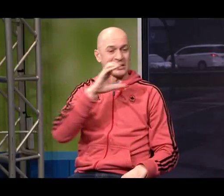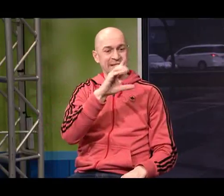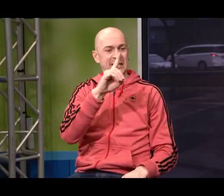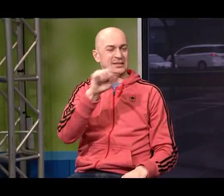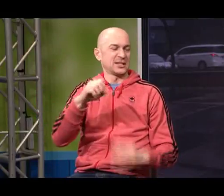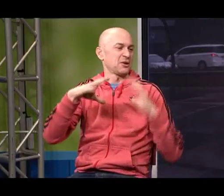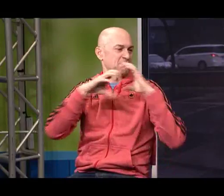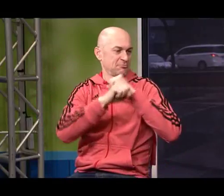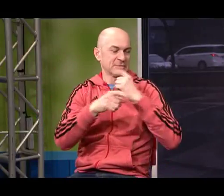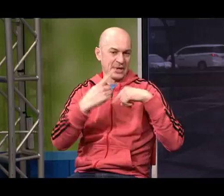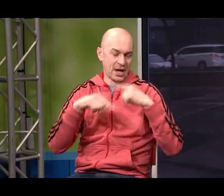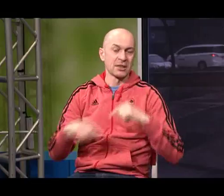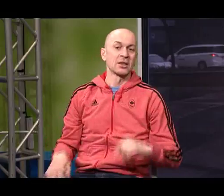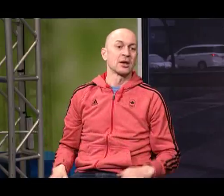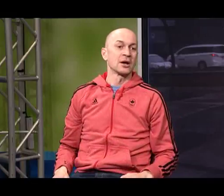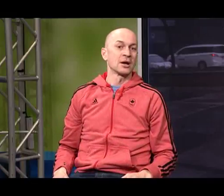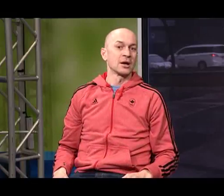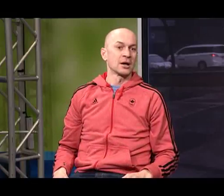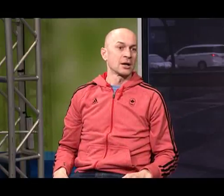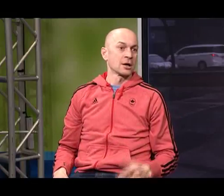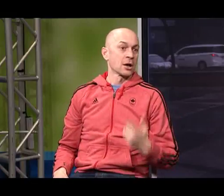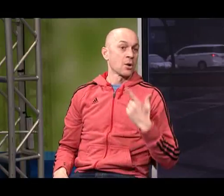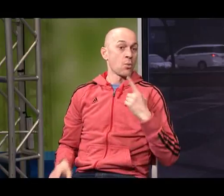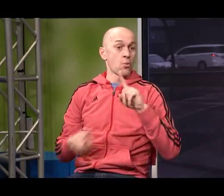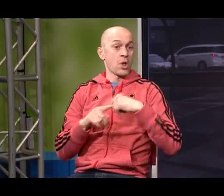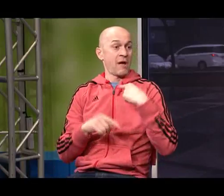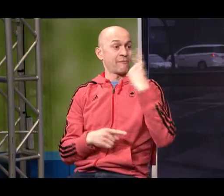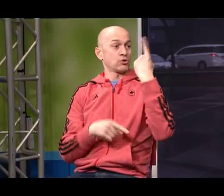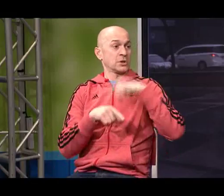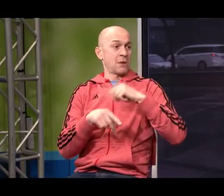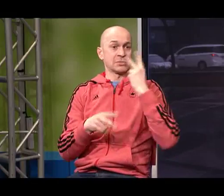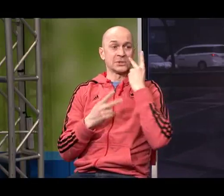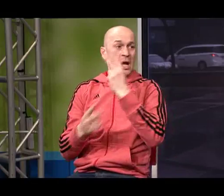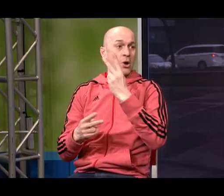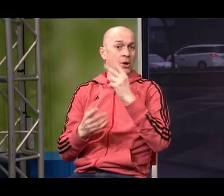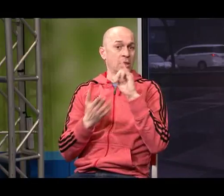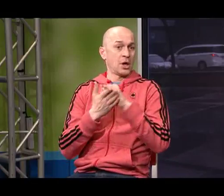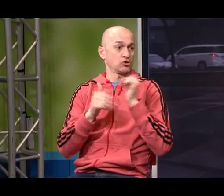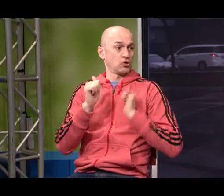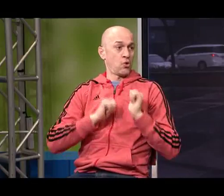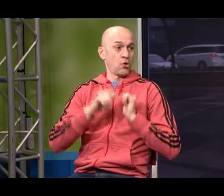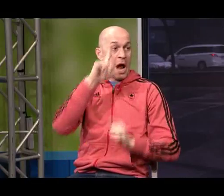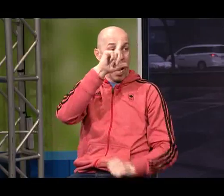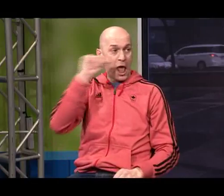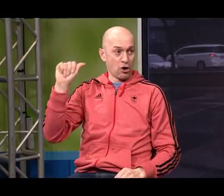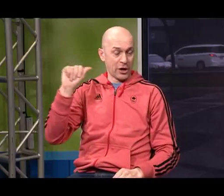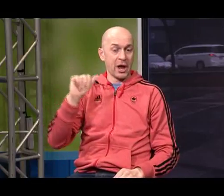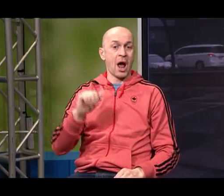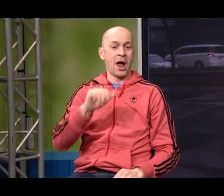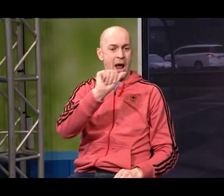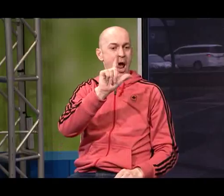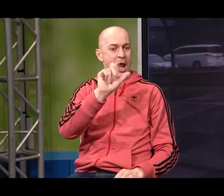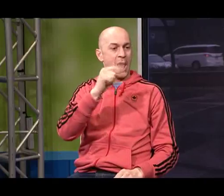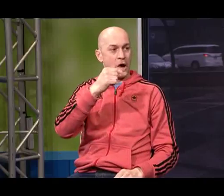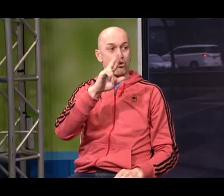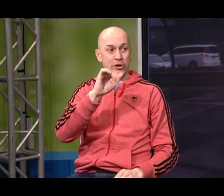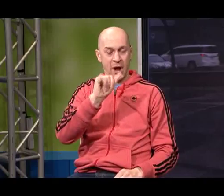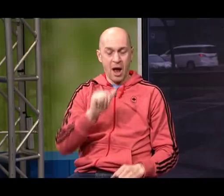at the Cirque du Soleil where I worked I think initially the first show was Alagria